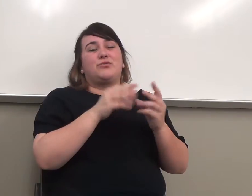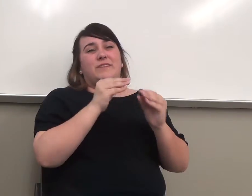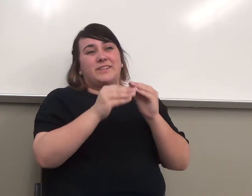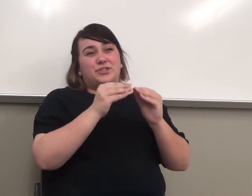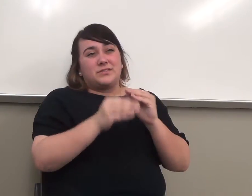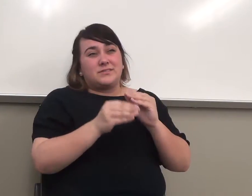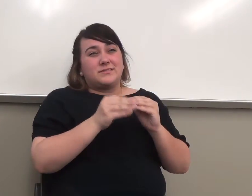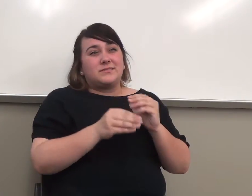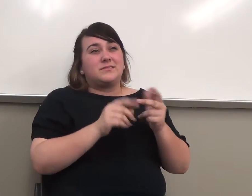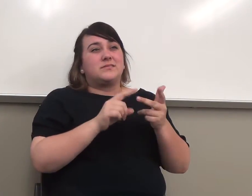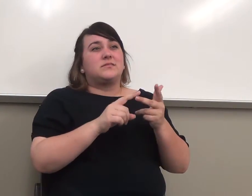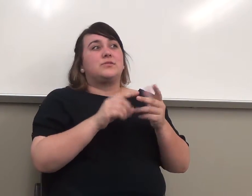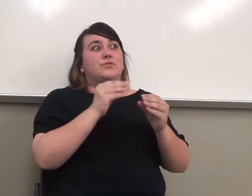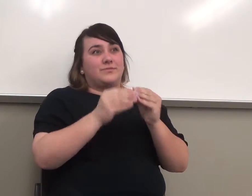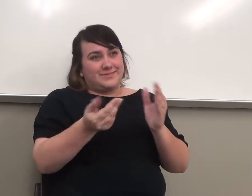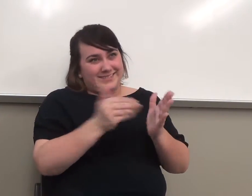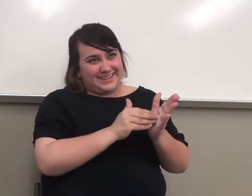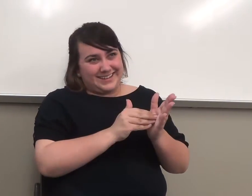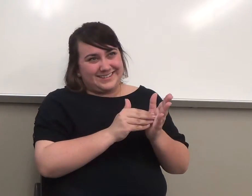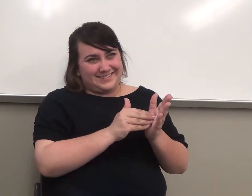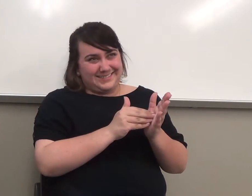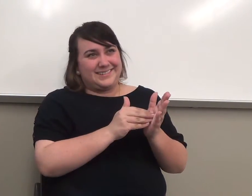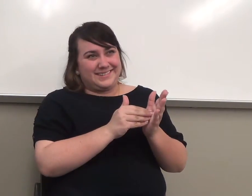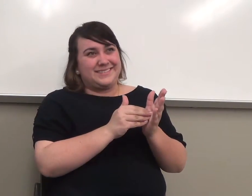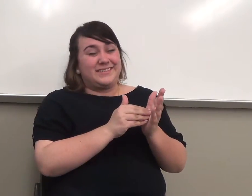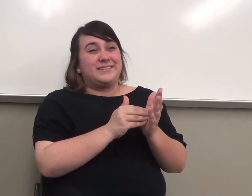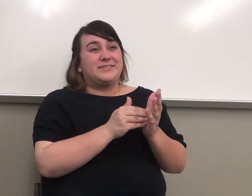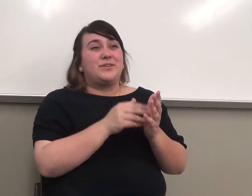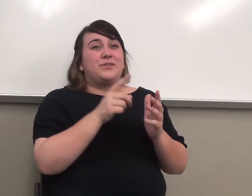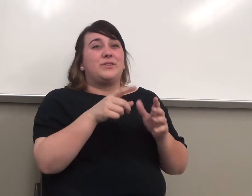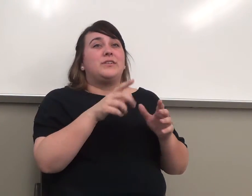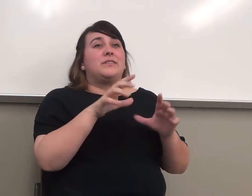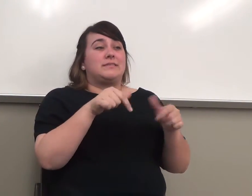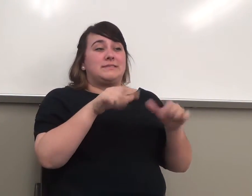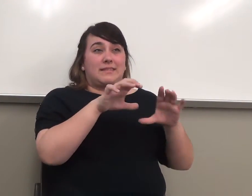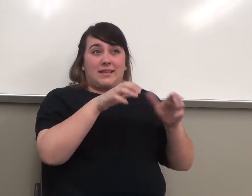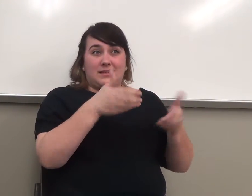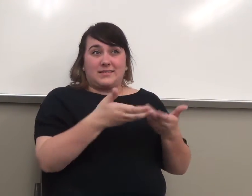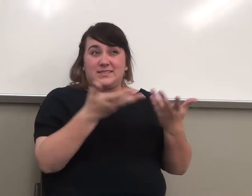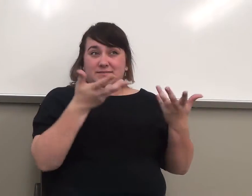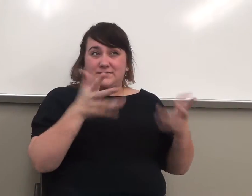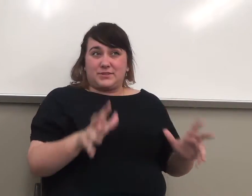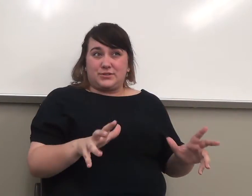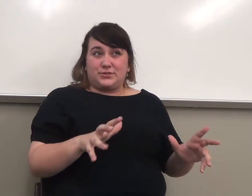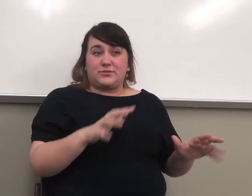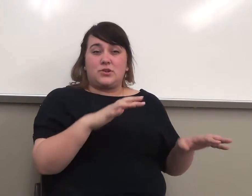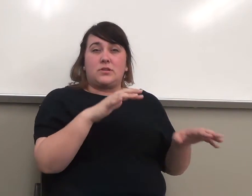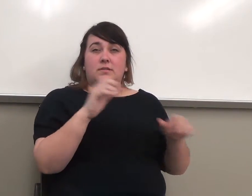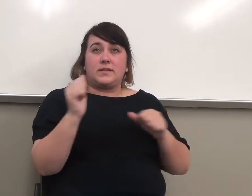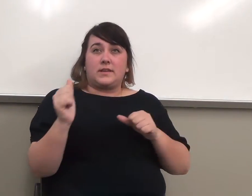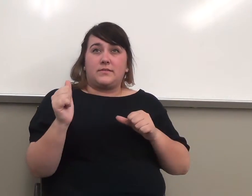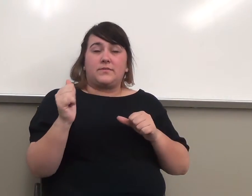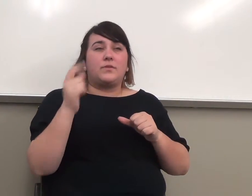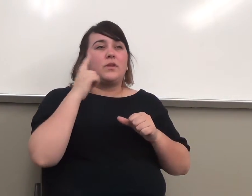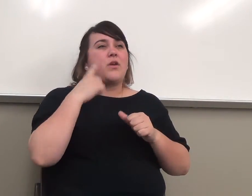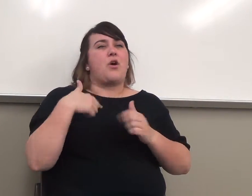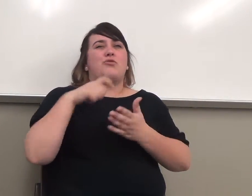and more revisions. After you leave this class, you will no longer think in terms of writing a college